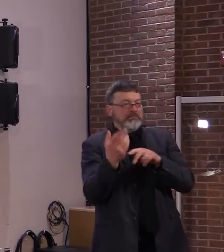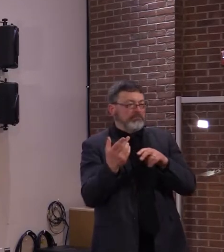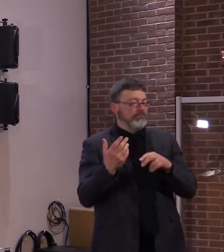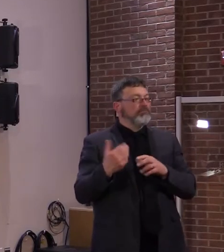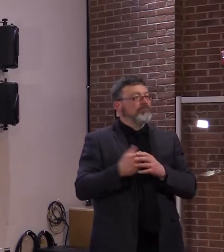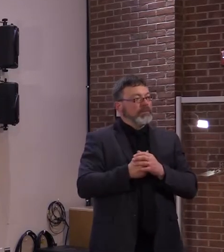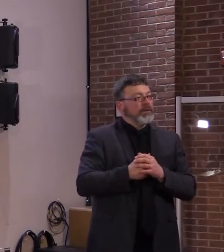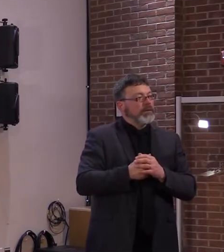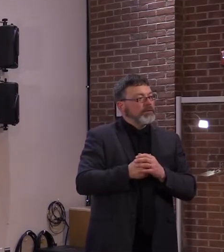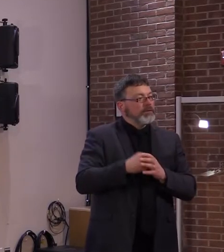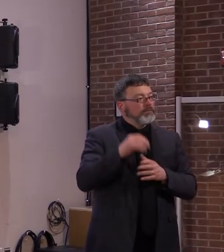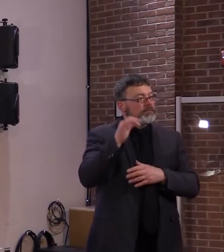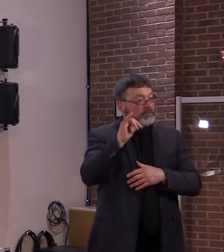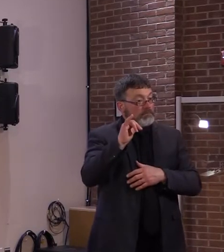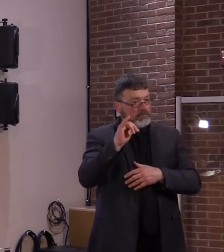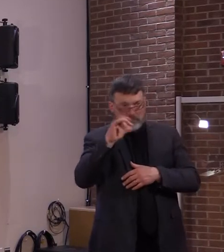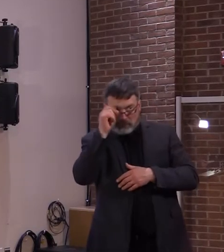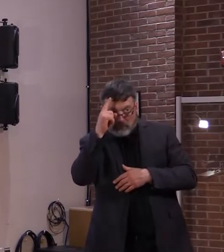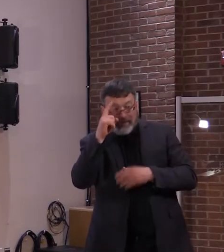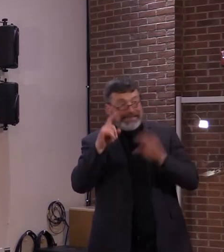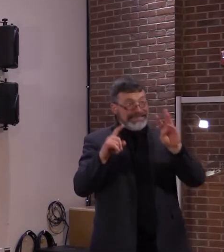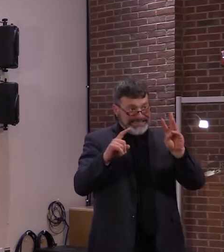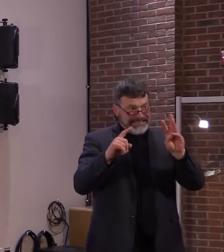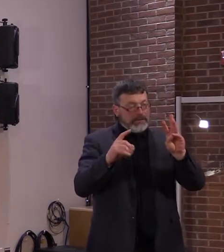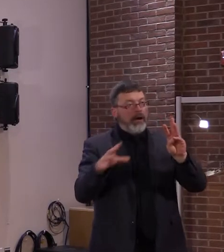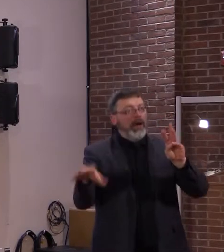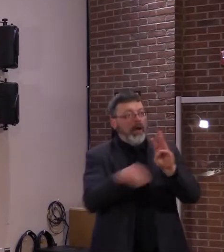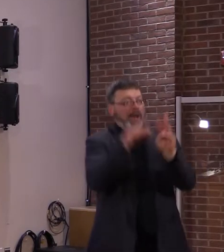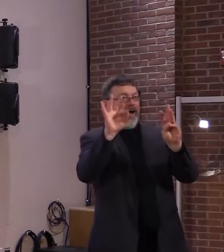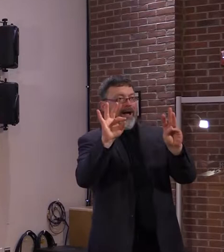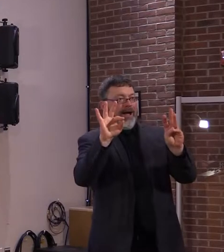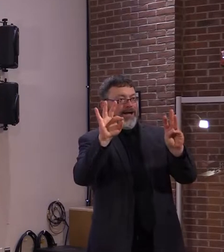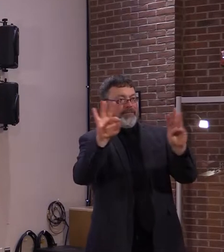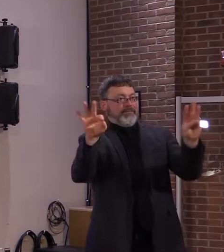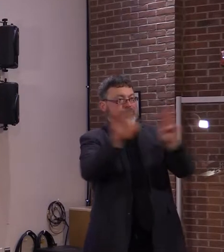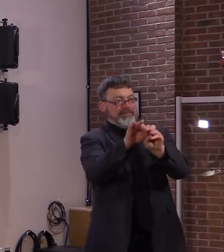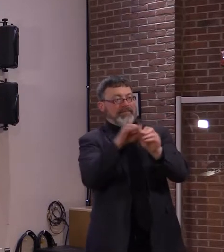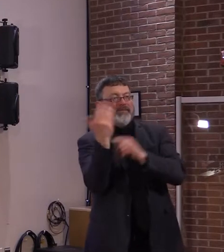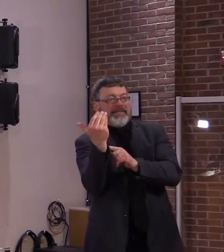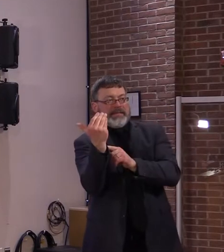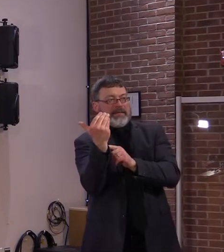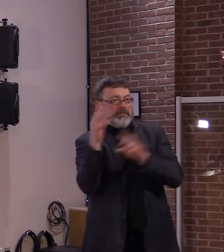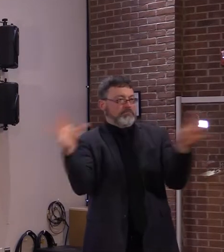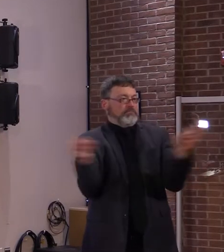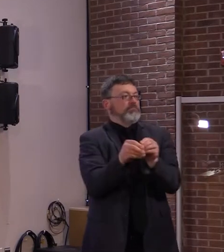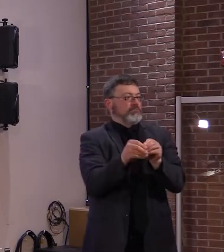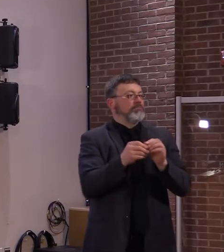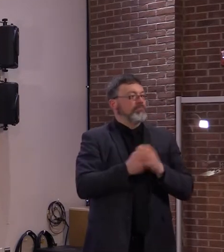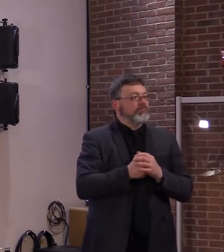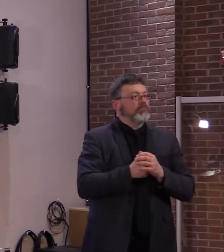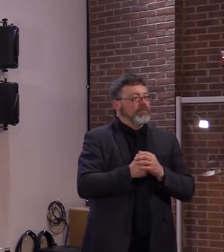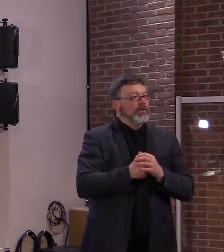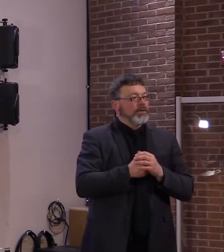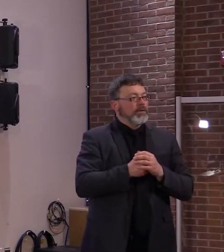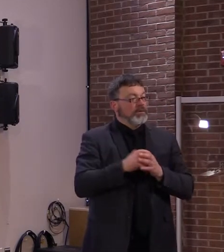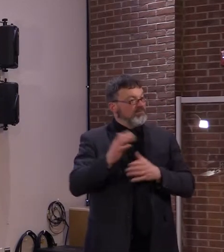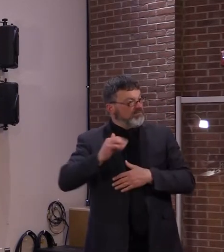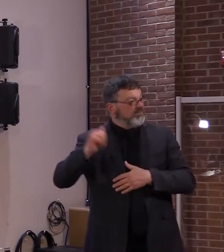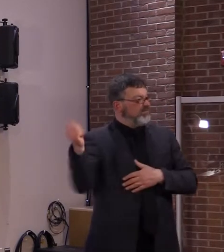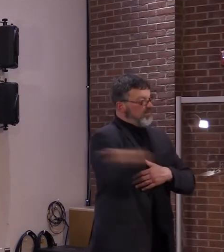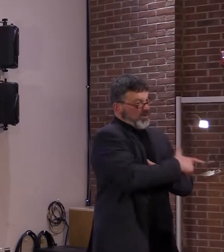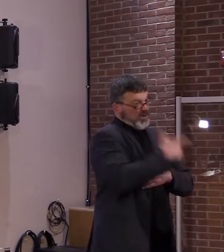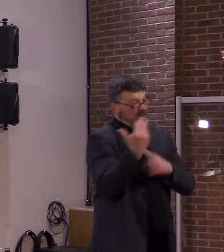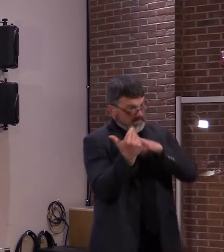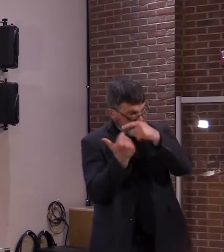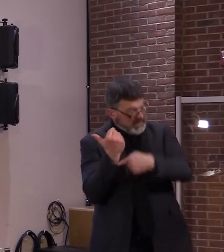All of these cases involve women between ages 18 and 59, with symptom onset between 6 and